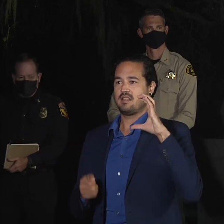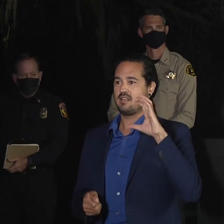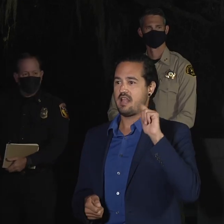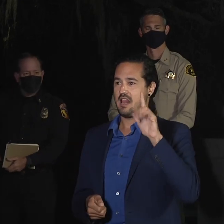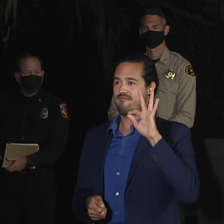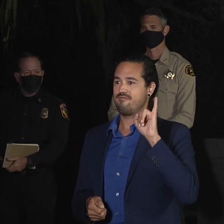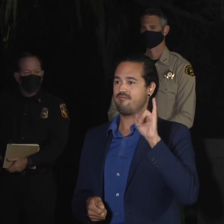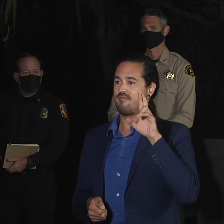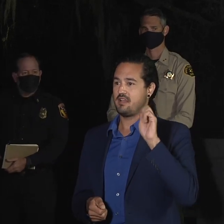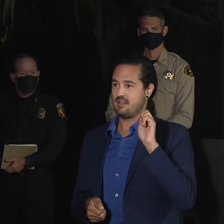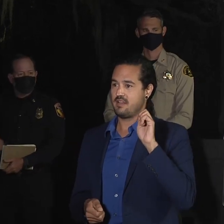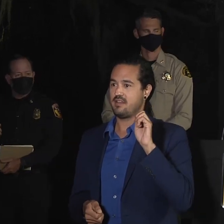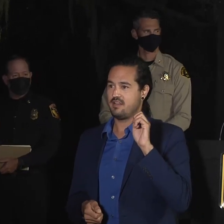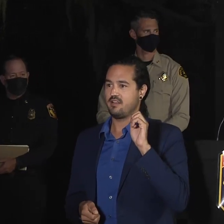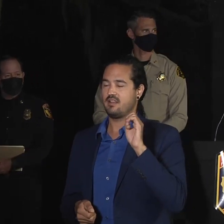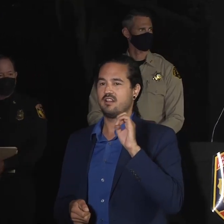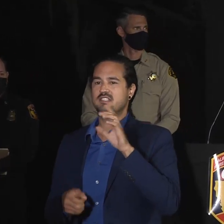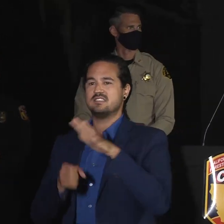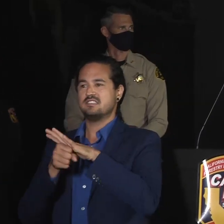Ops Section Chief Mark Brunnen.